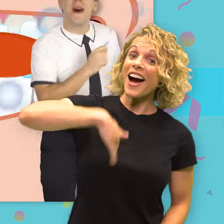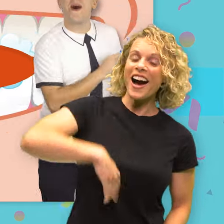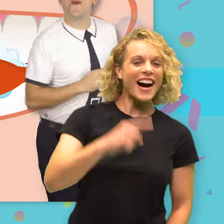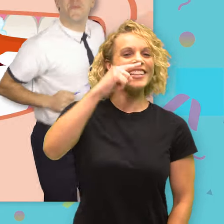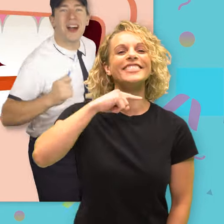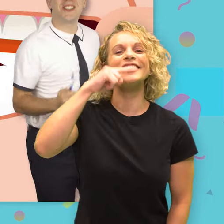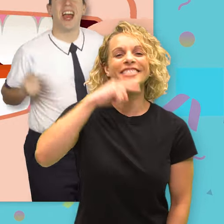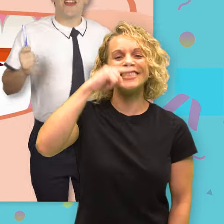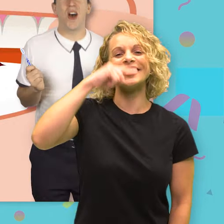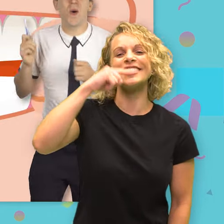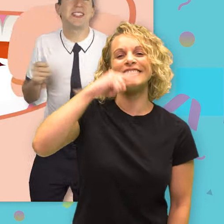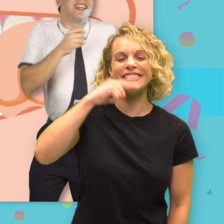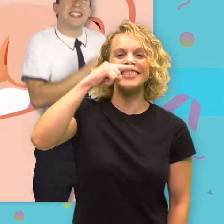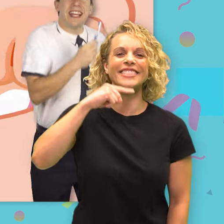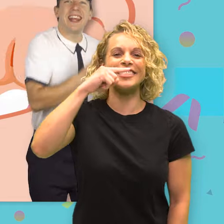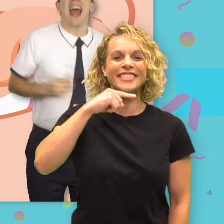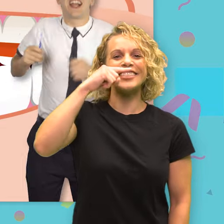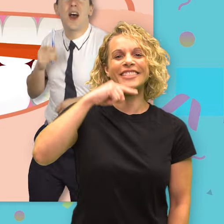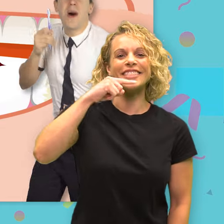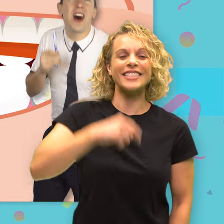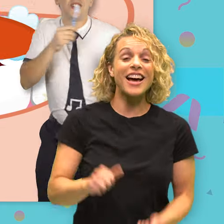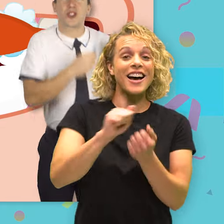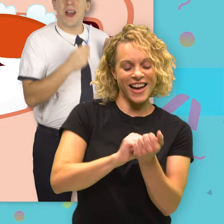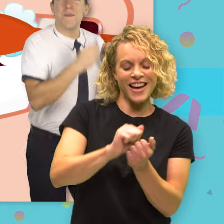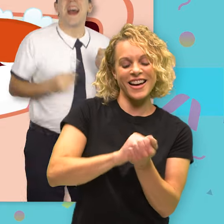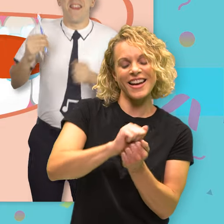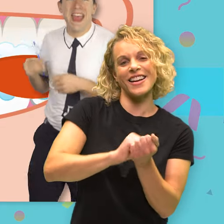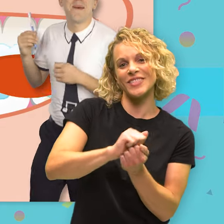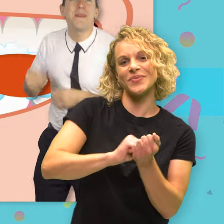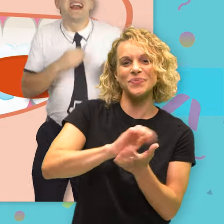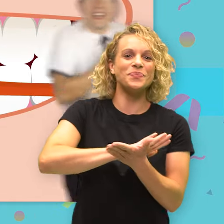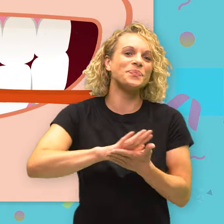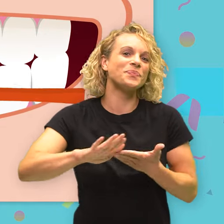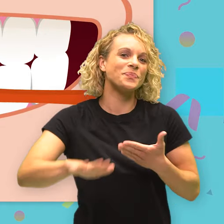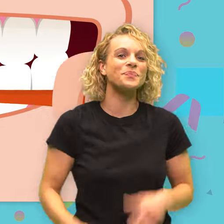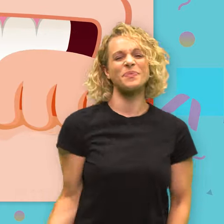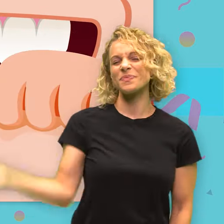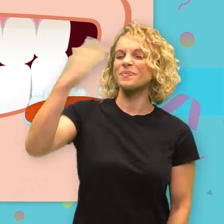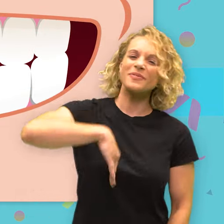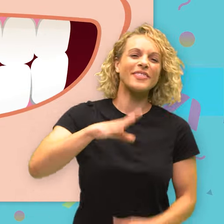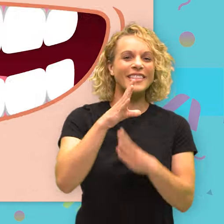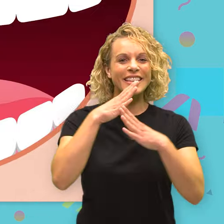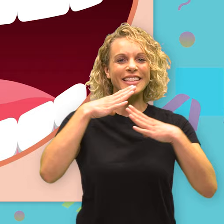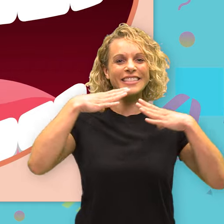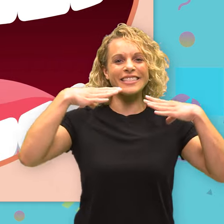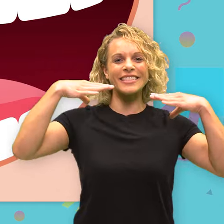on, brush those teeth. Go on, scrub them clean. Come on, make those